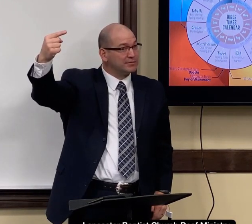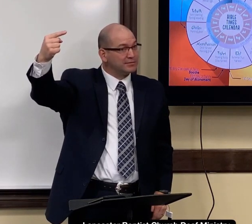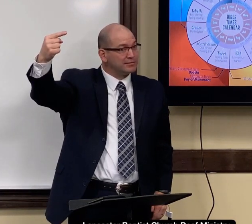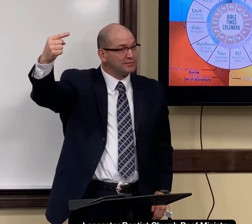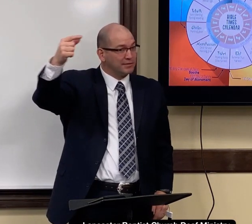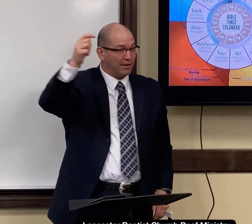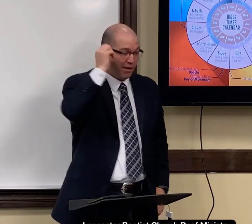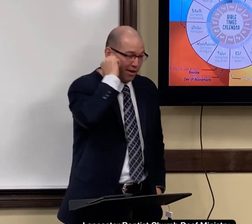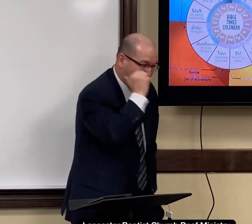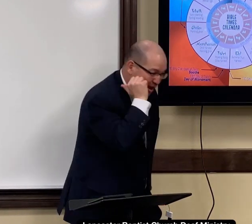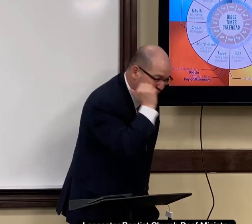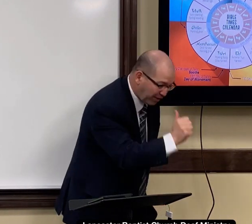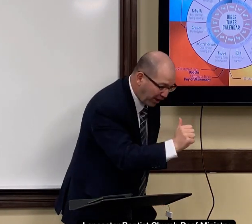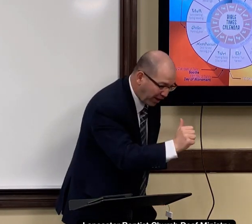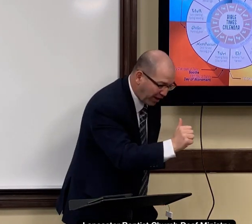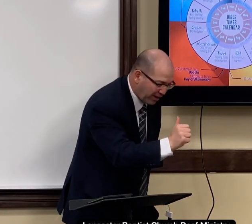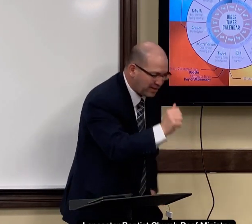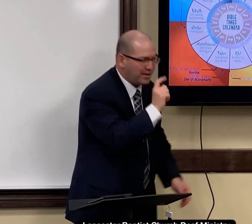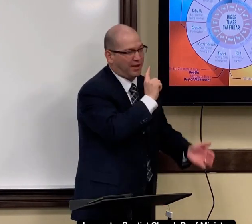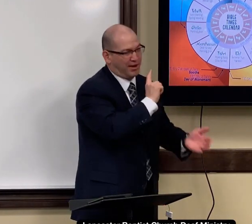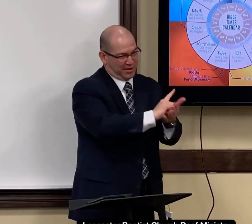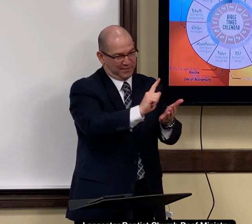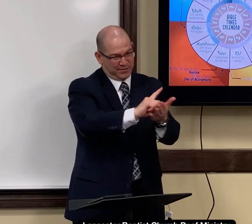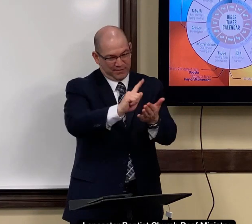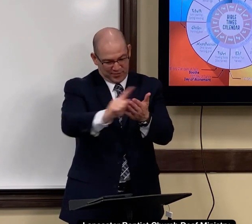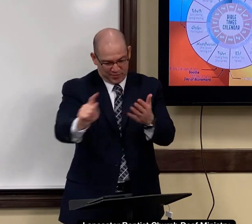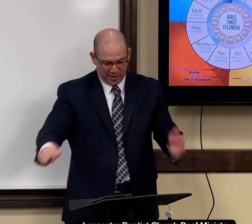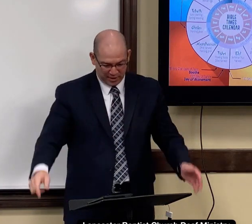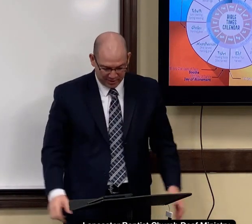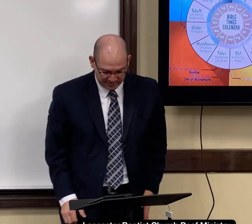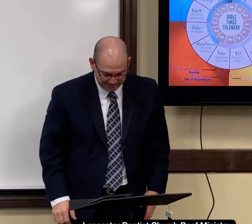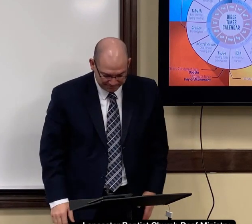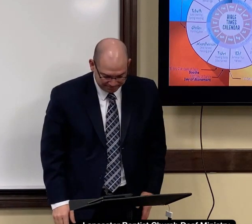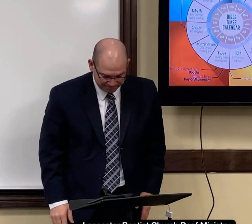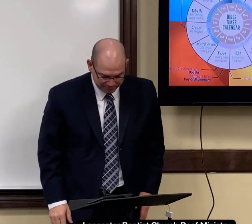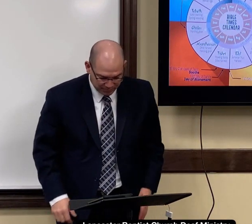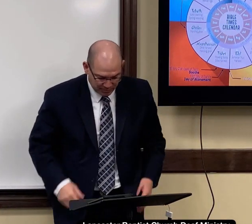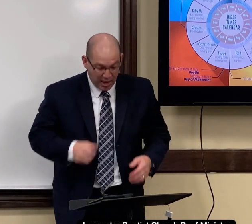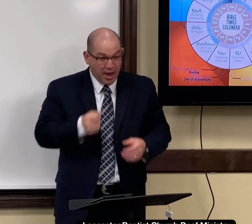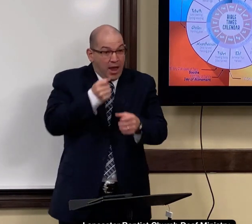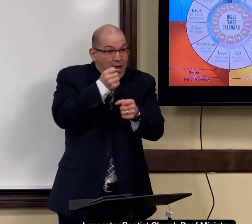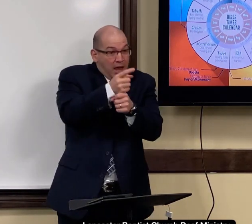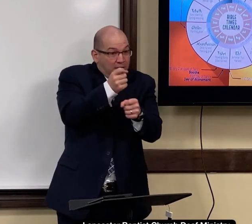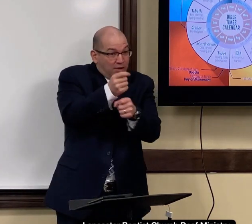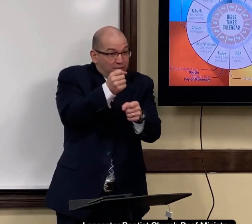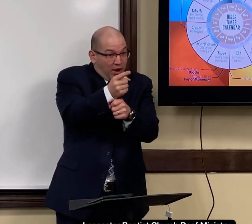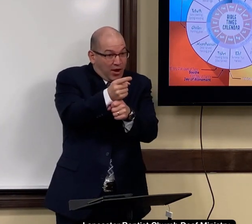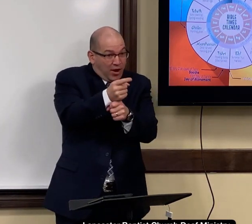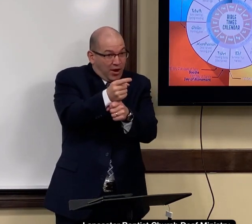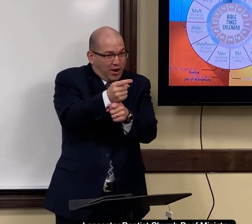Because God is first. And every day of every week, think of Him. Every year,